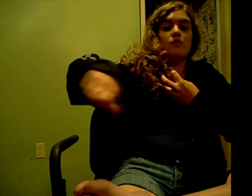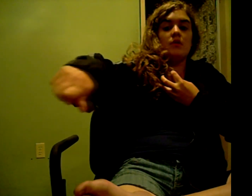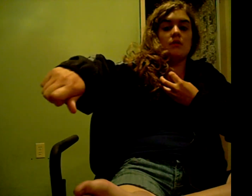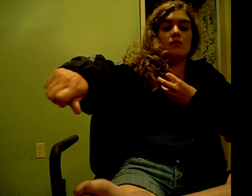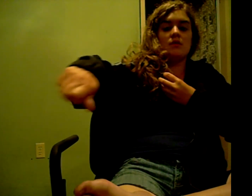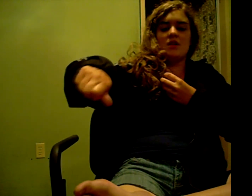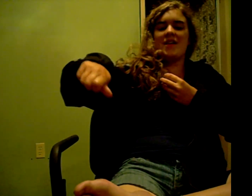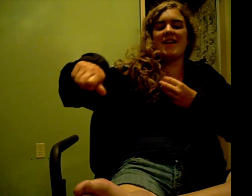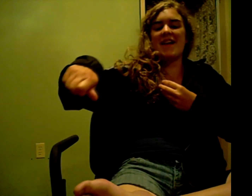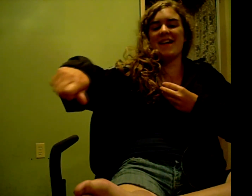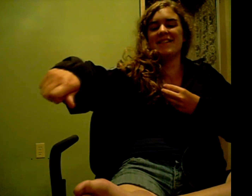this.